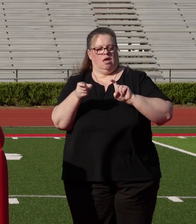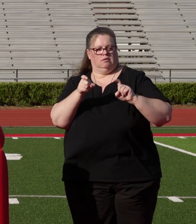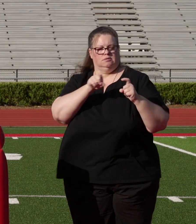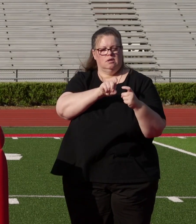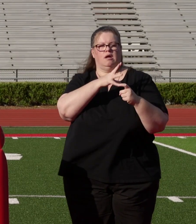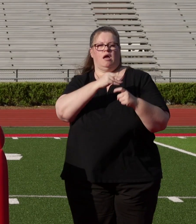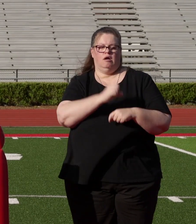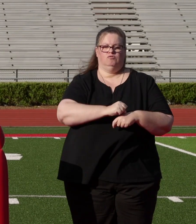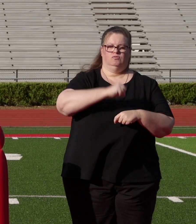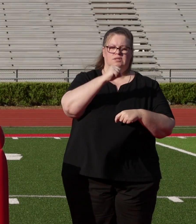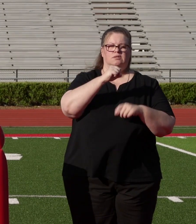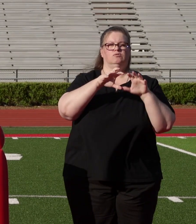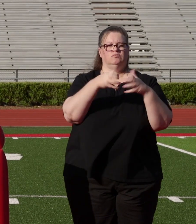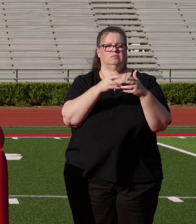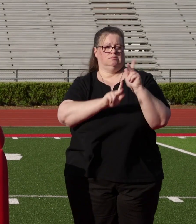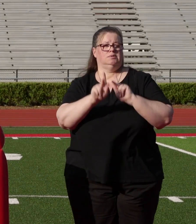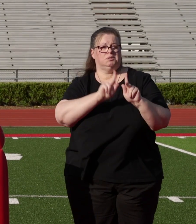and resilient group of individuals.